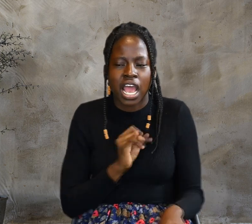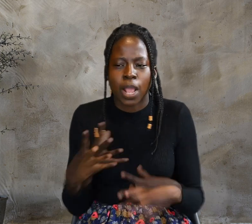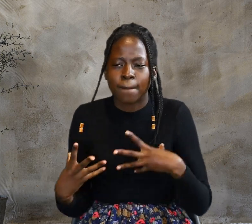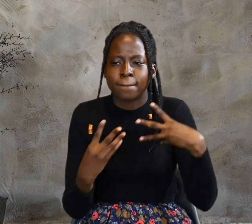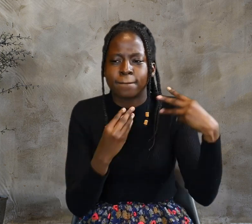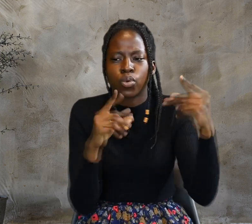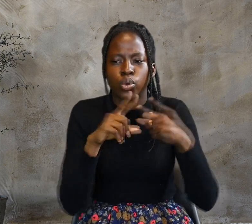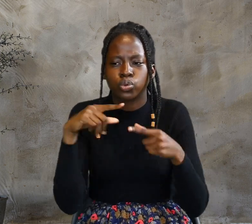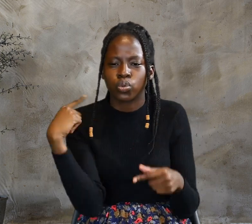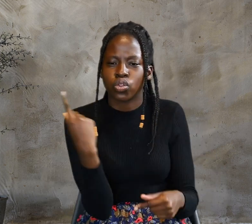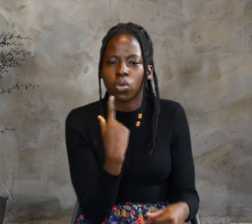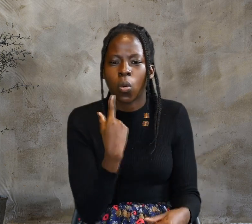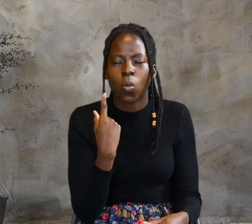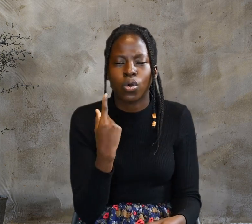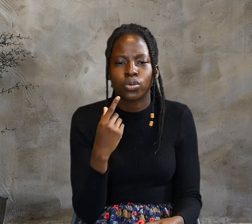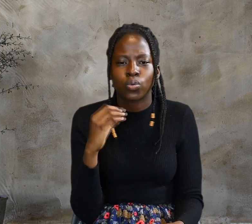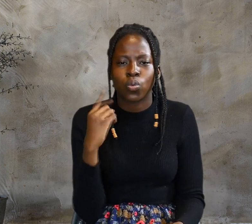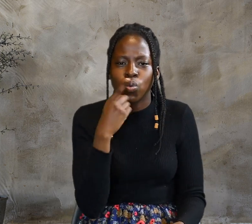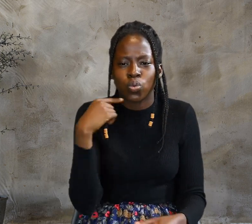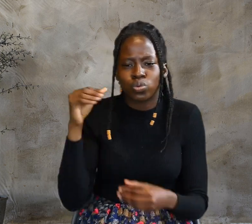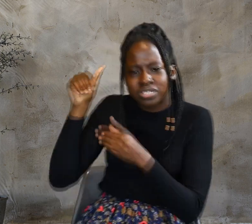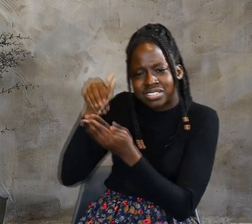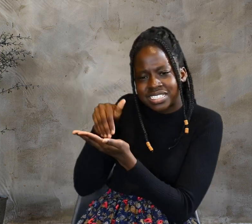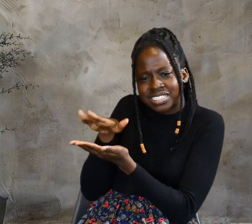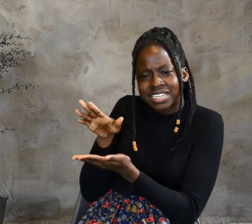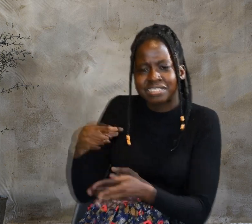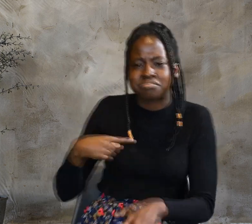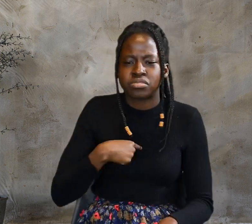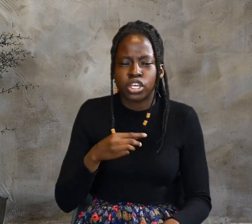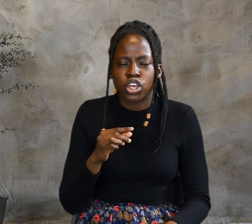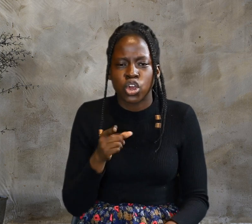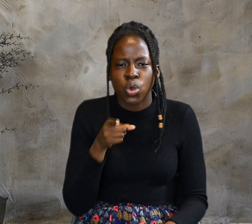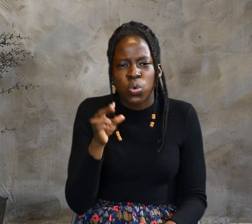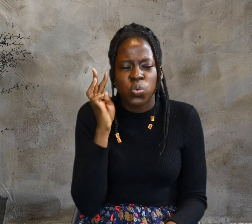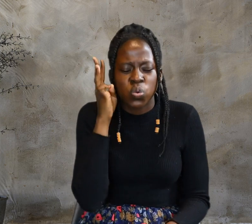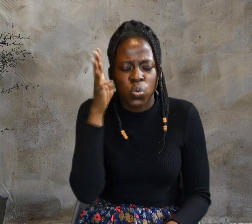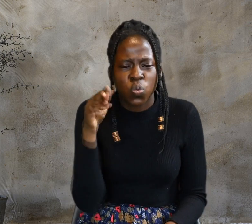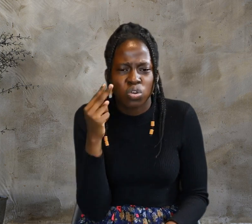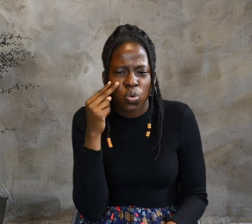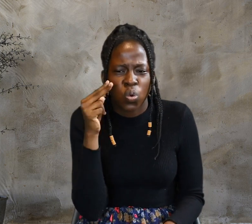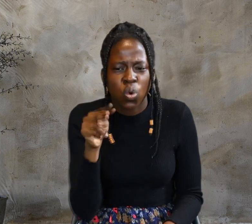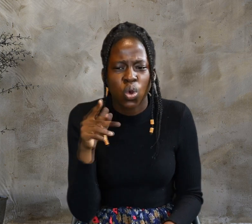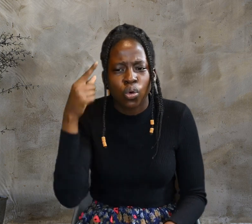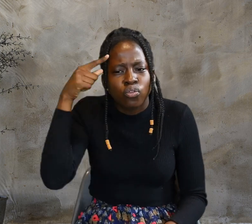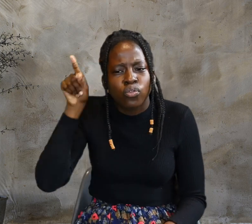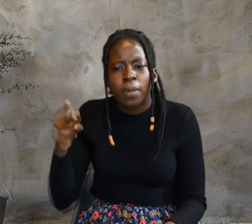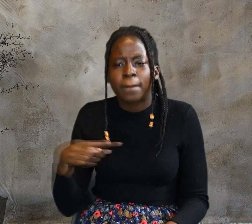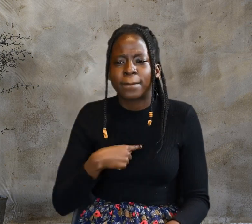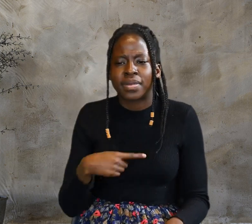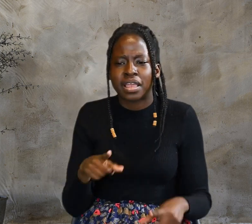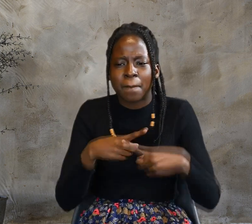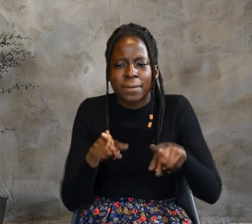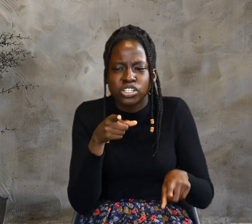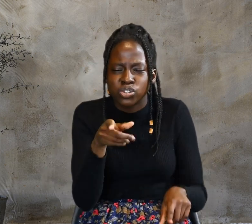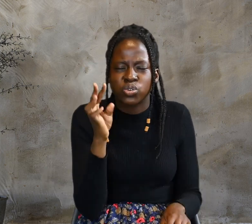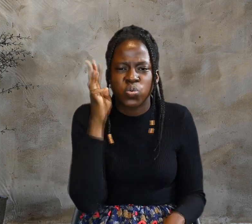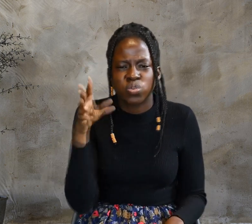who sent me. You will look for me, but you will not find me,